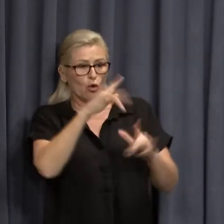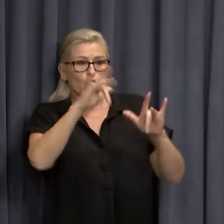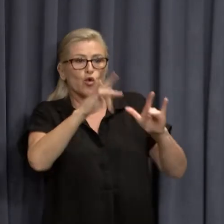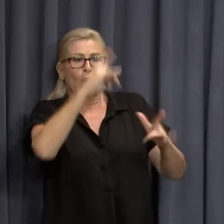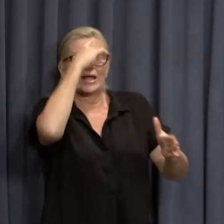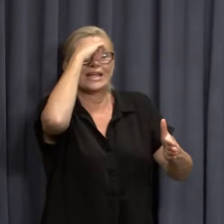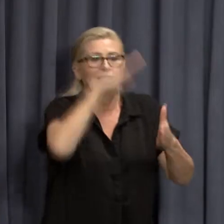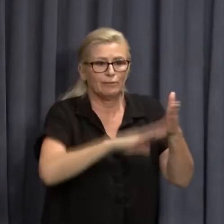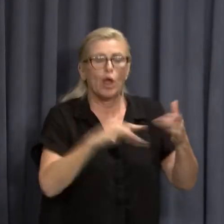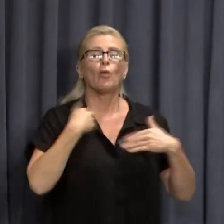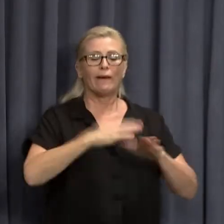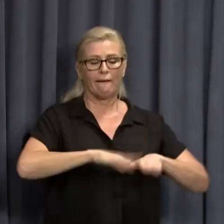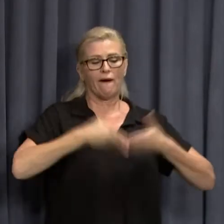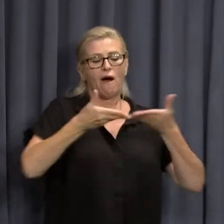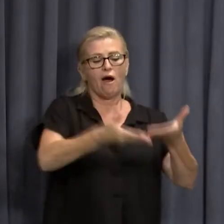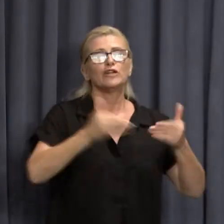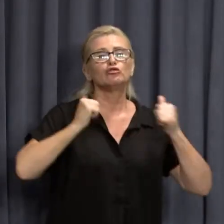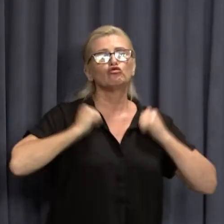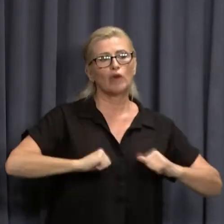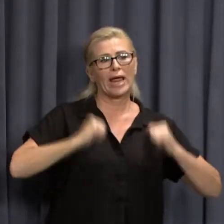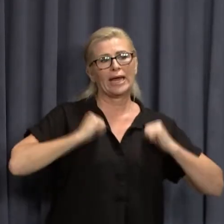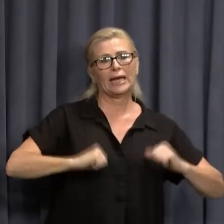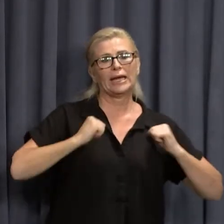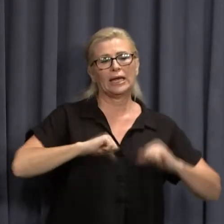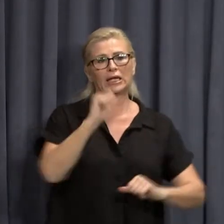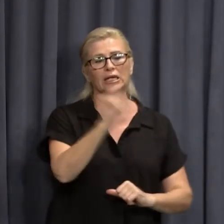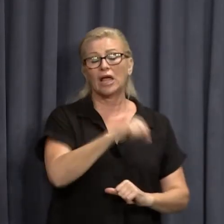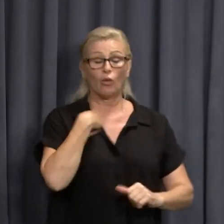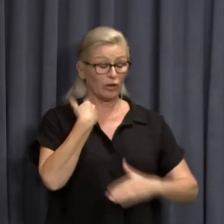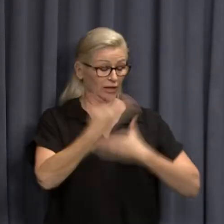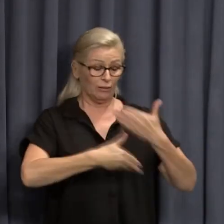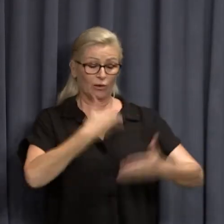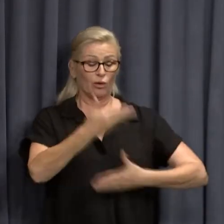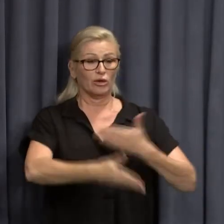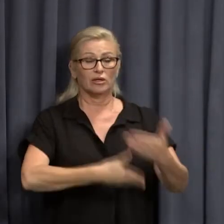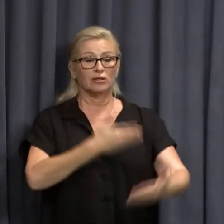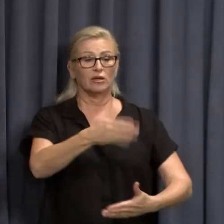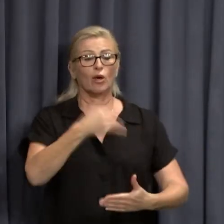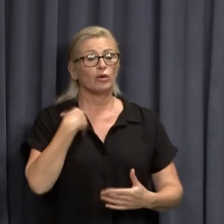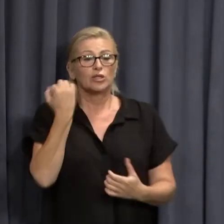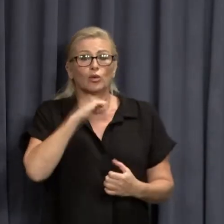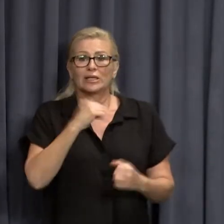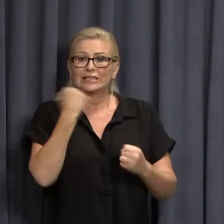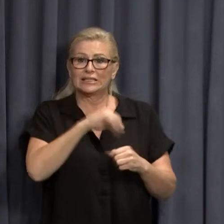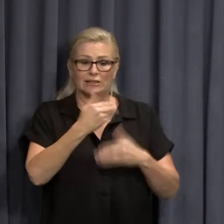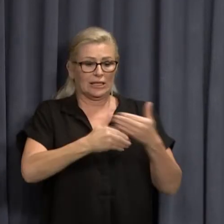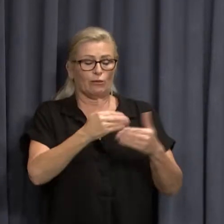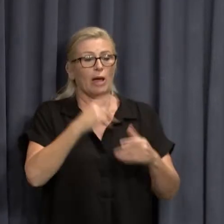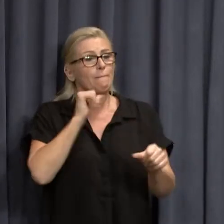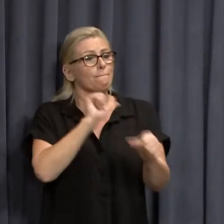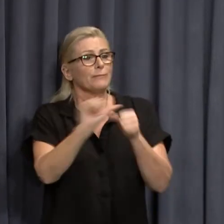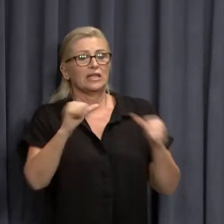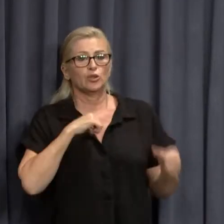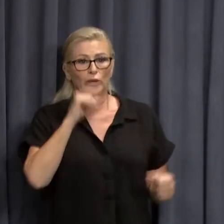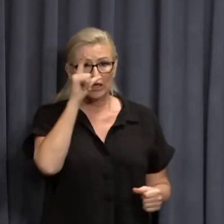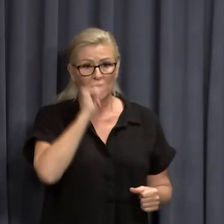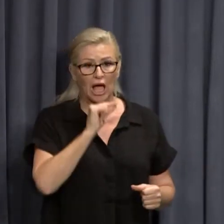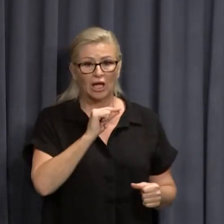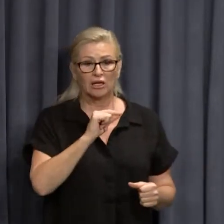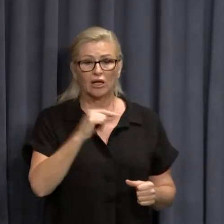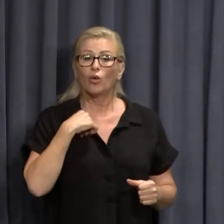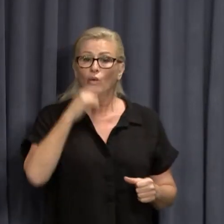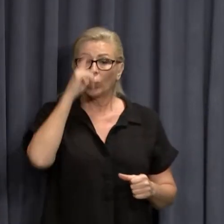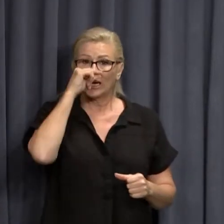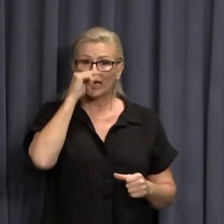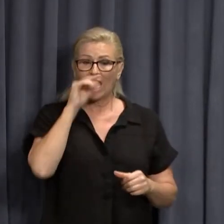training as well. So it's ongoing and we can essentially we just want to continue going as much as we can. We have the capacity